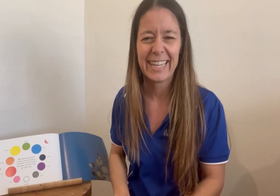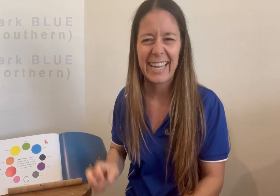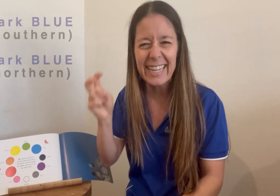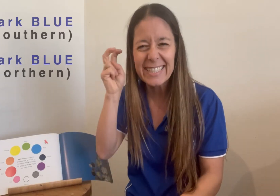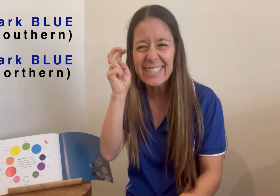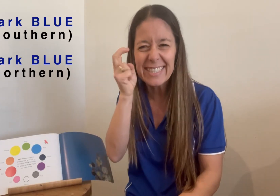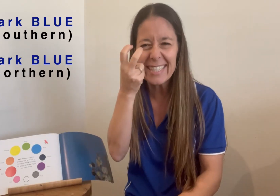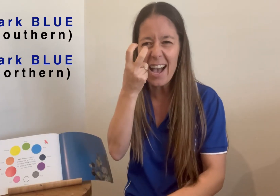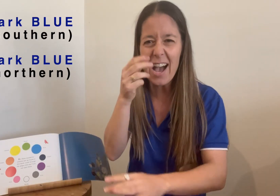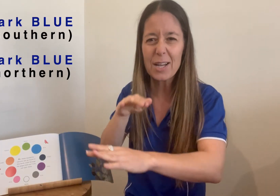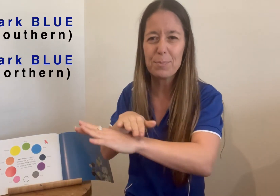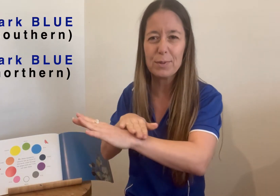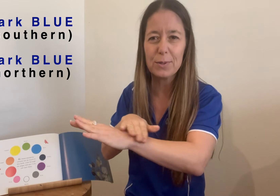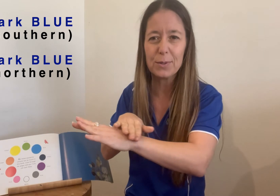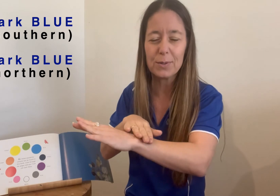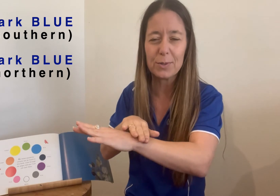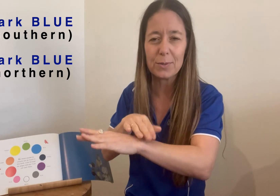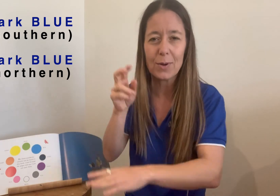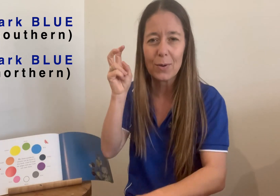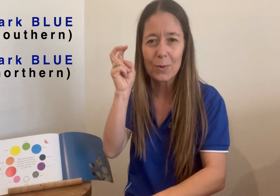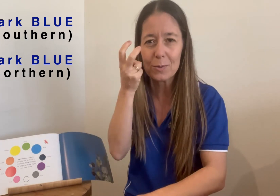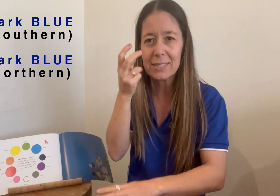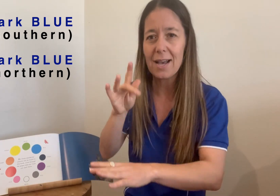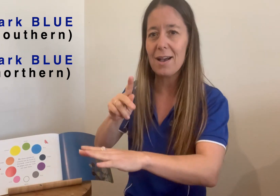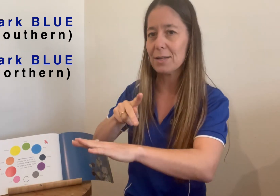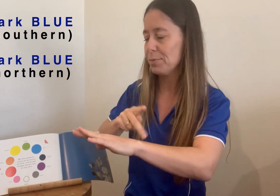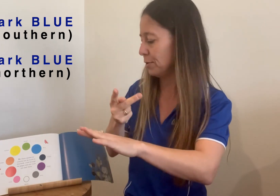It's dark blue or dark blue.